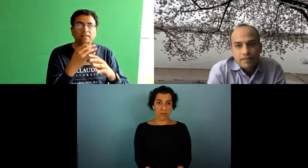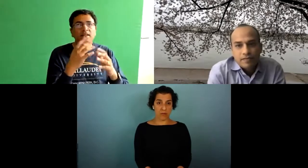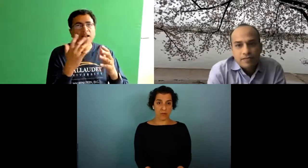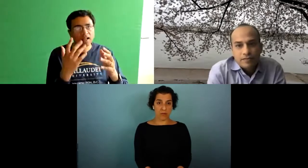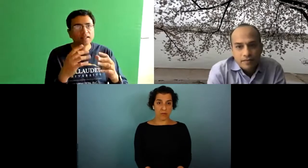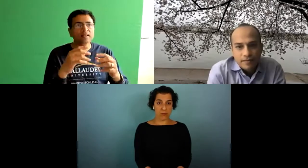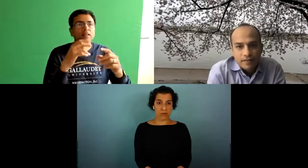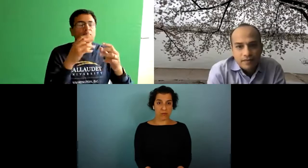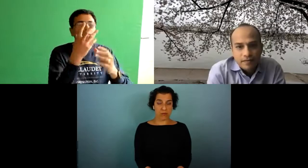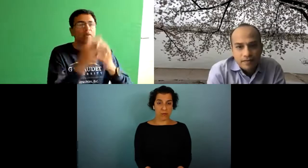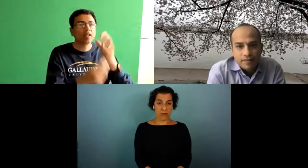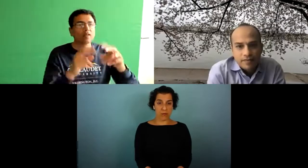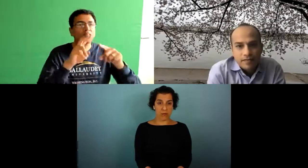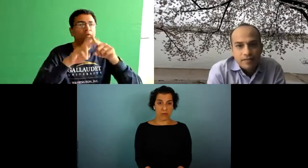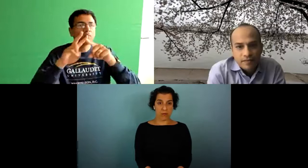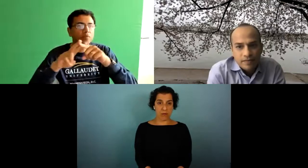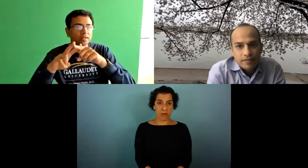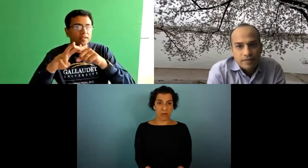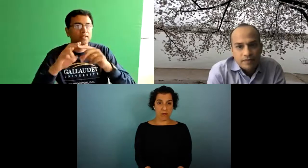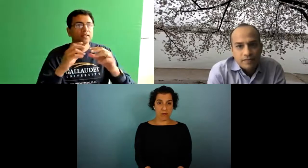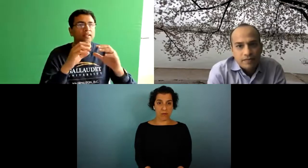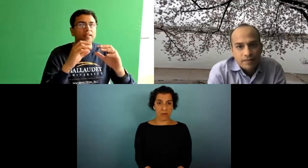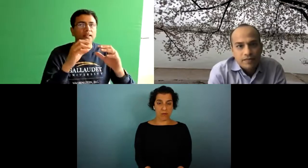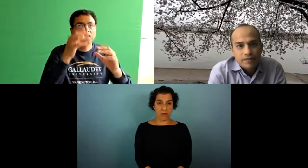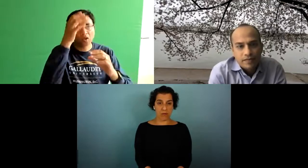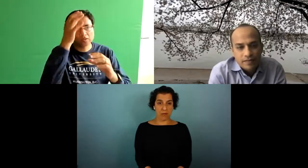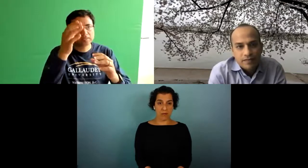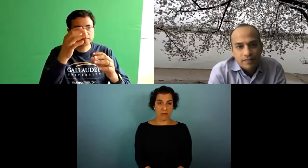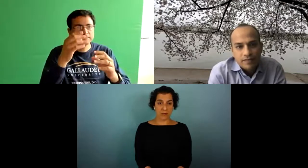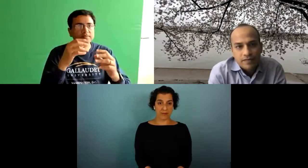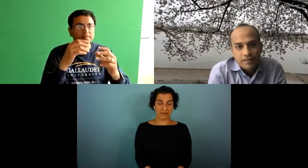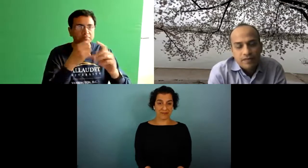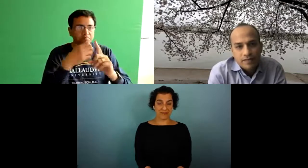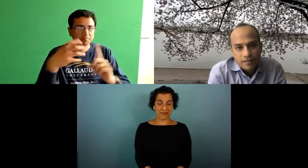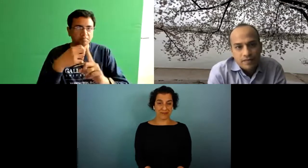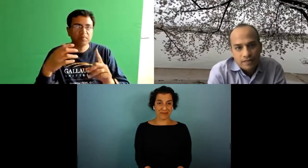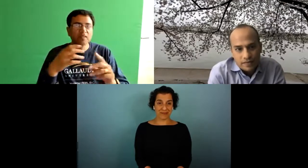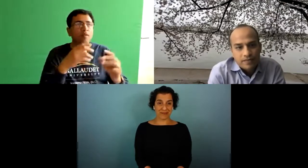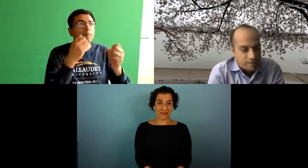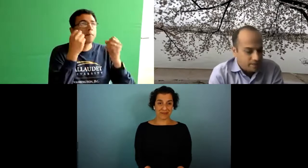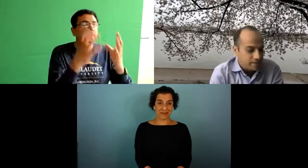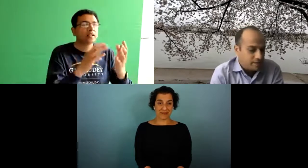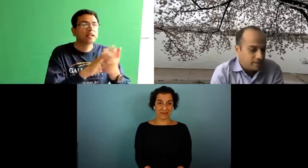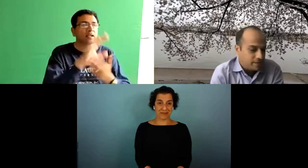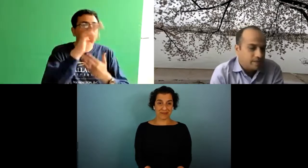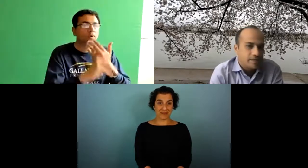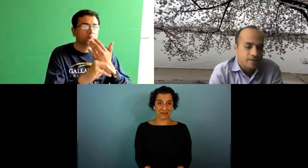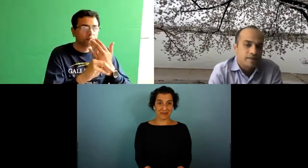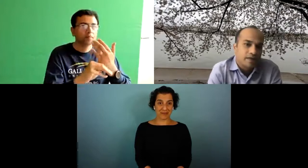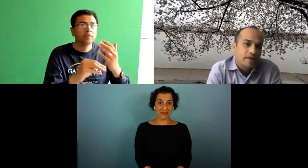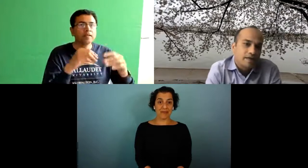i'd say that the main barriers really um first i think of as the lack of vocabulary